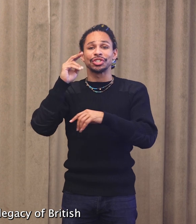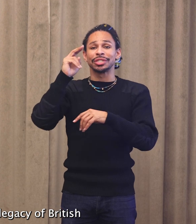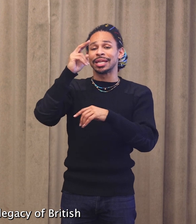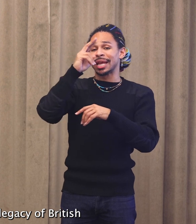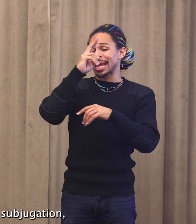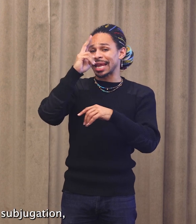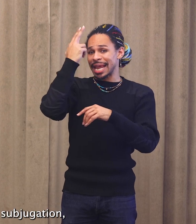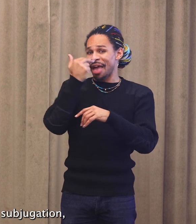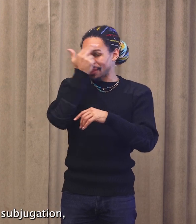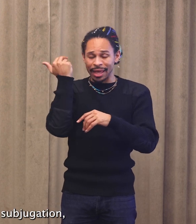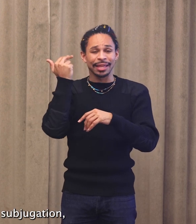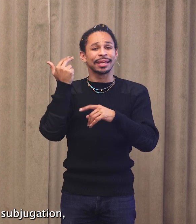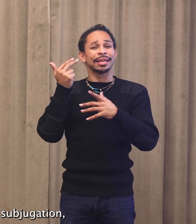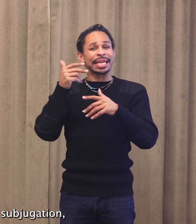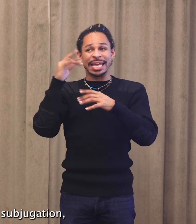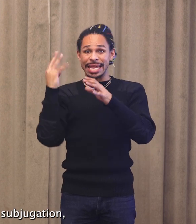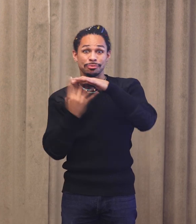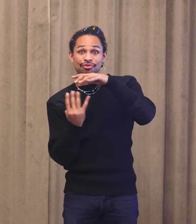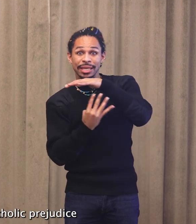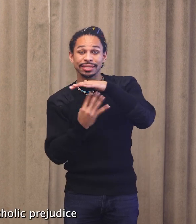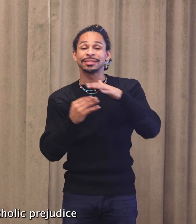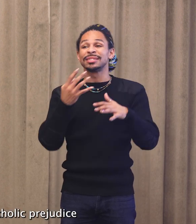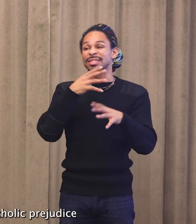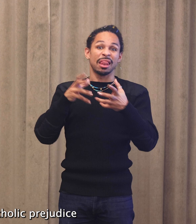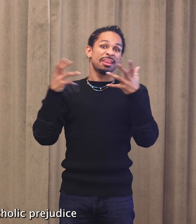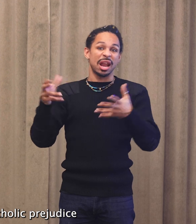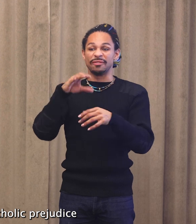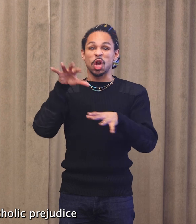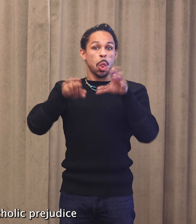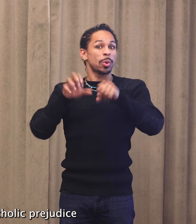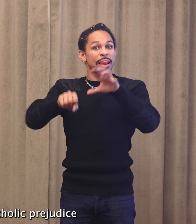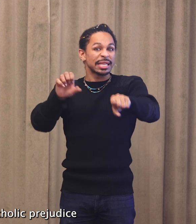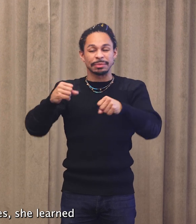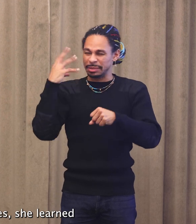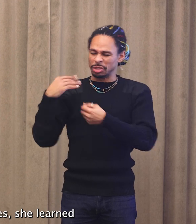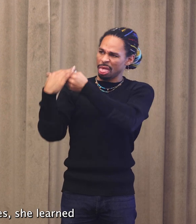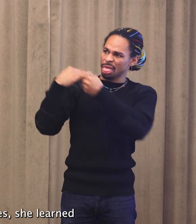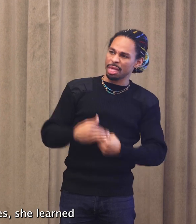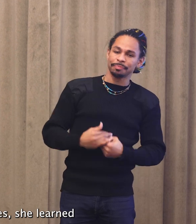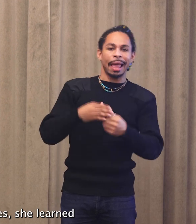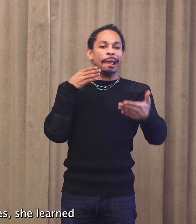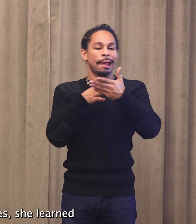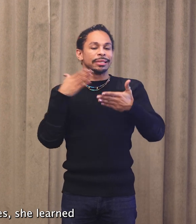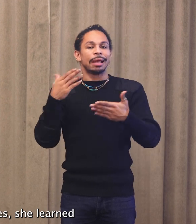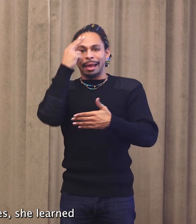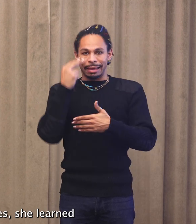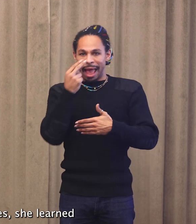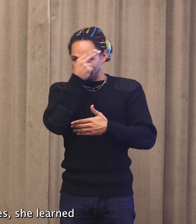legacy of British colonialism and subjugation, as well as anti-Catholic prejudice in the United States,